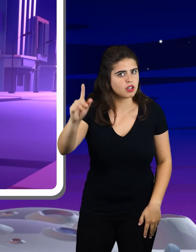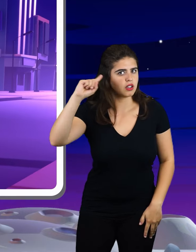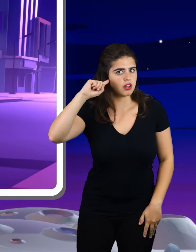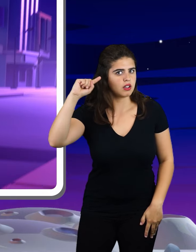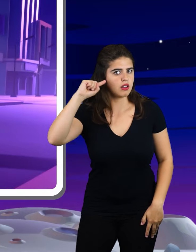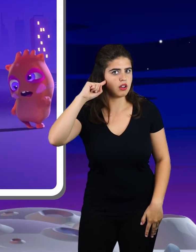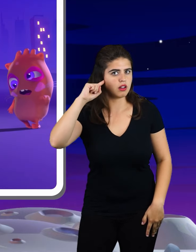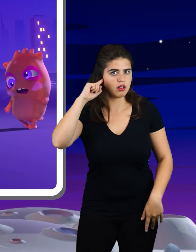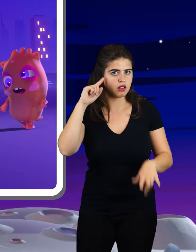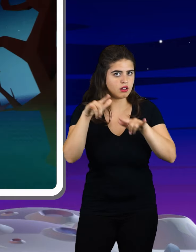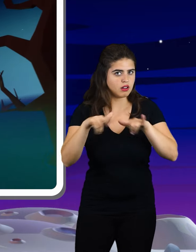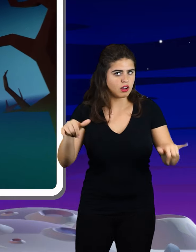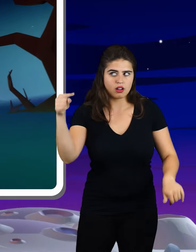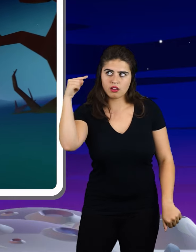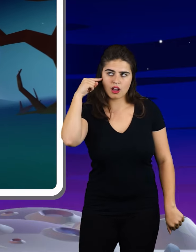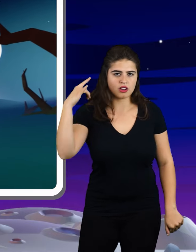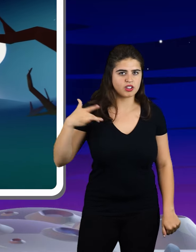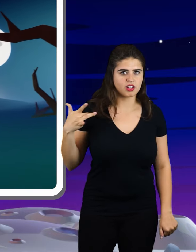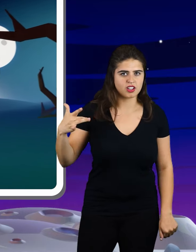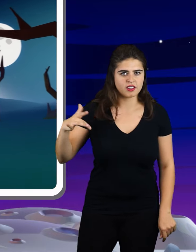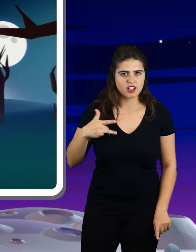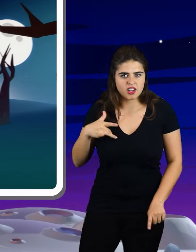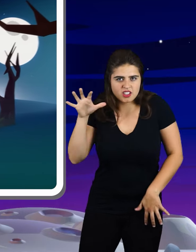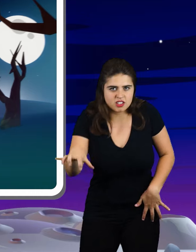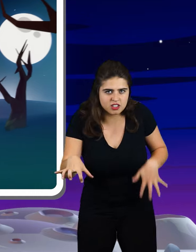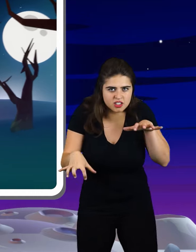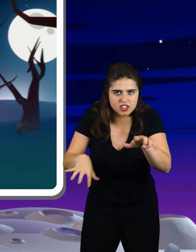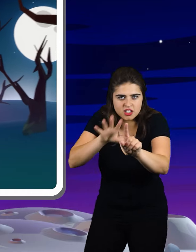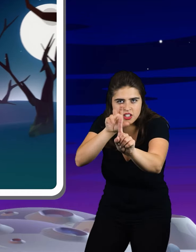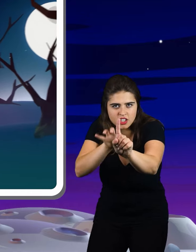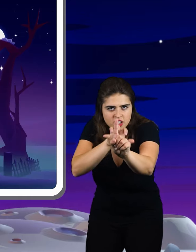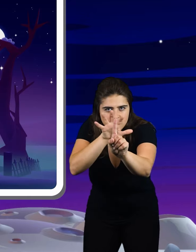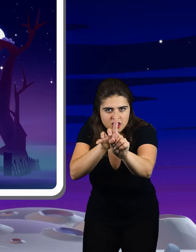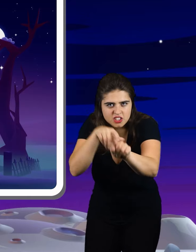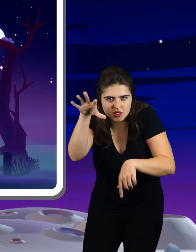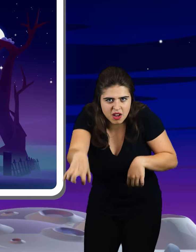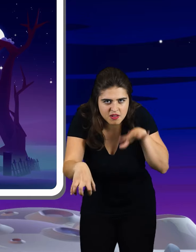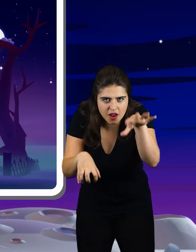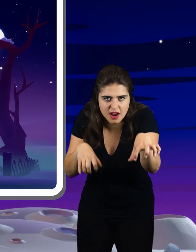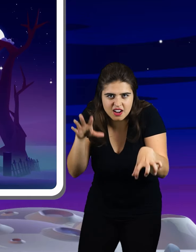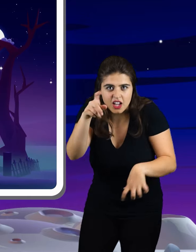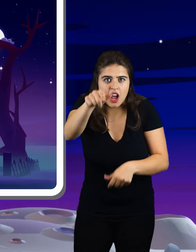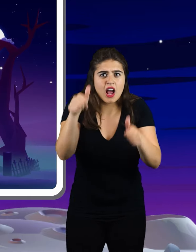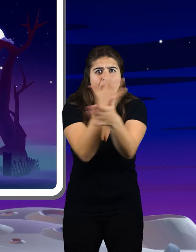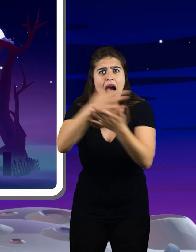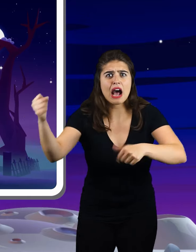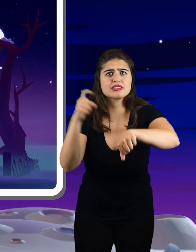Girl But all the while You hear a creature creeping up behind You're out of